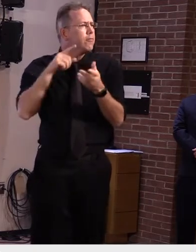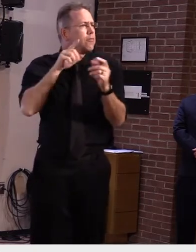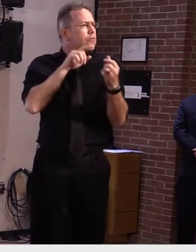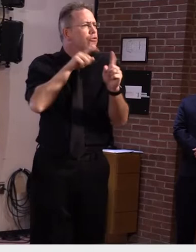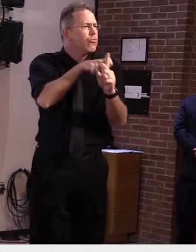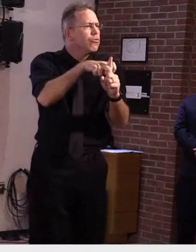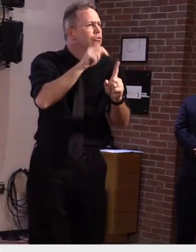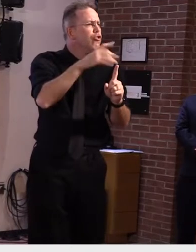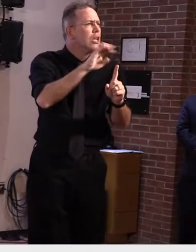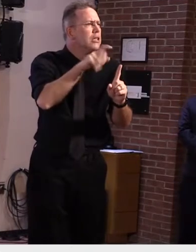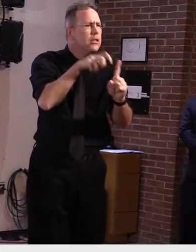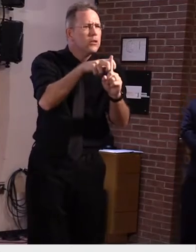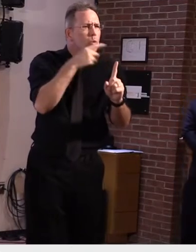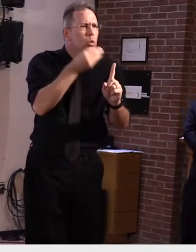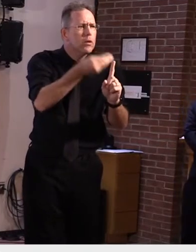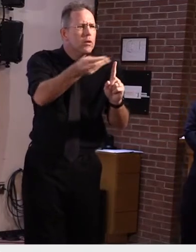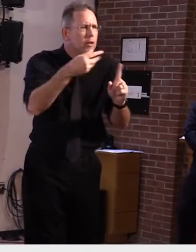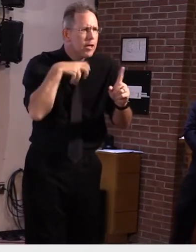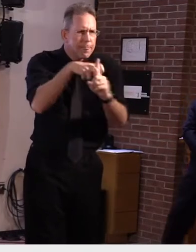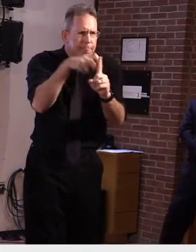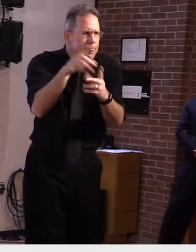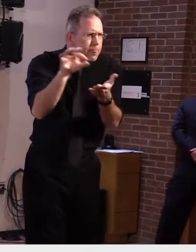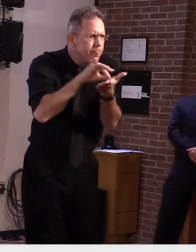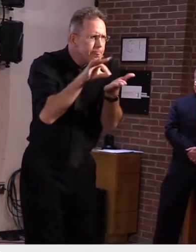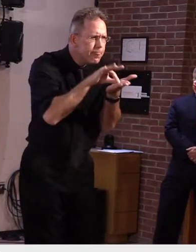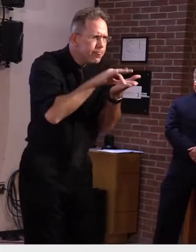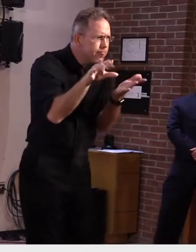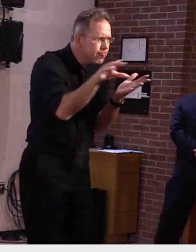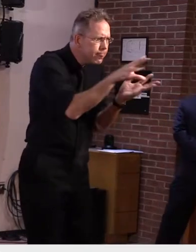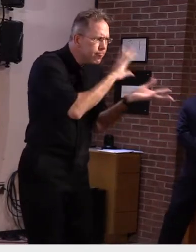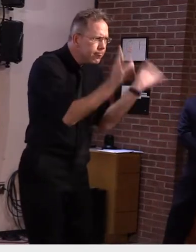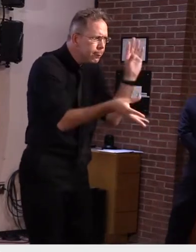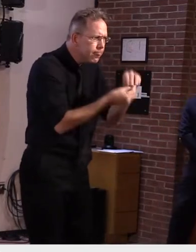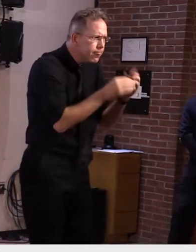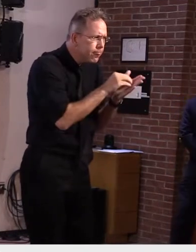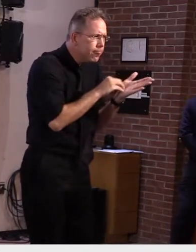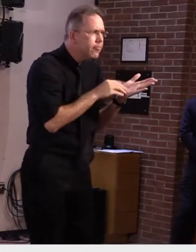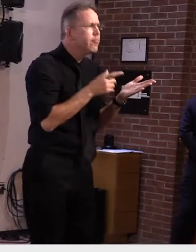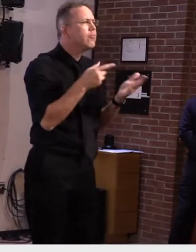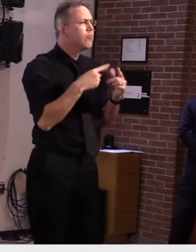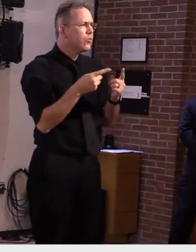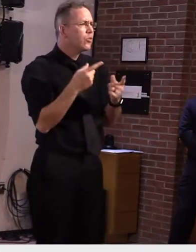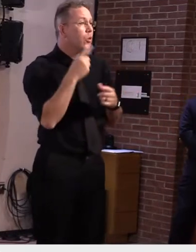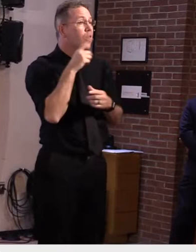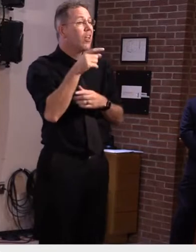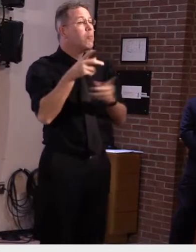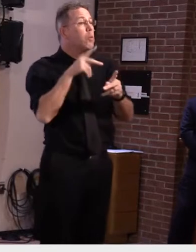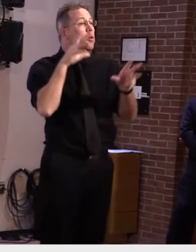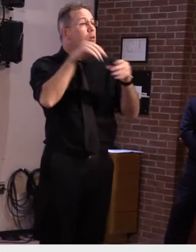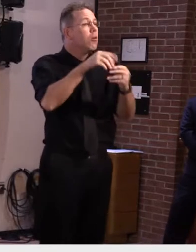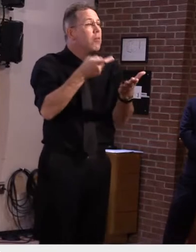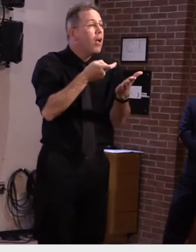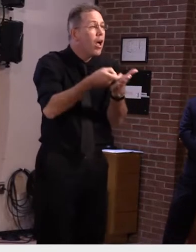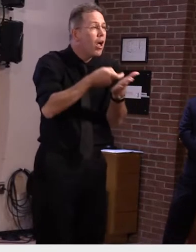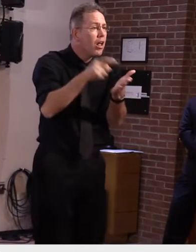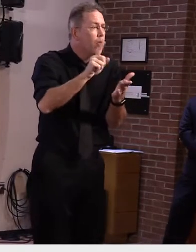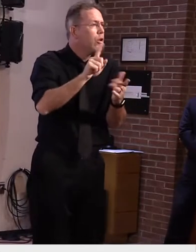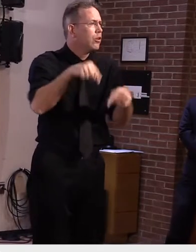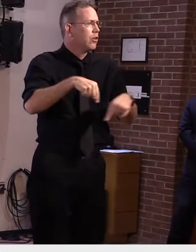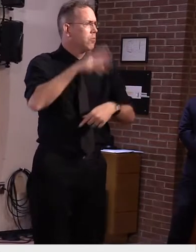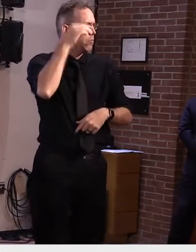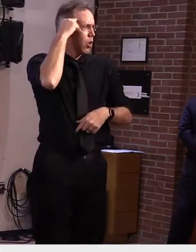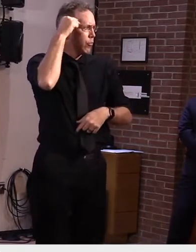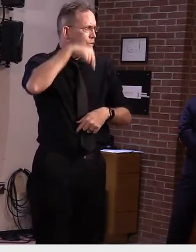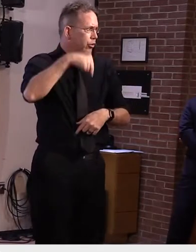with people who practiced or played at the Central Vermont Memorial Civic Center in Montpelier earlier this month, and it